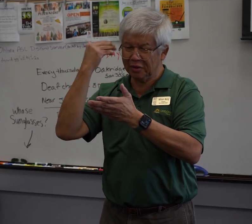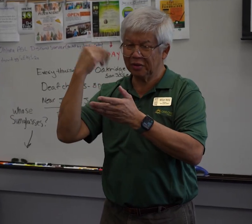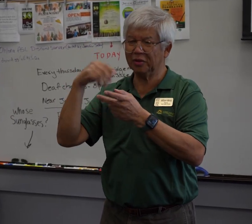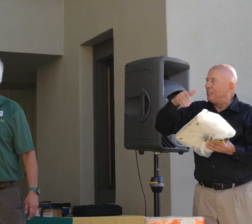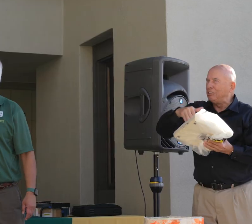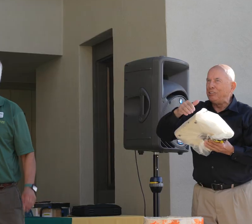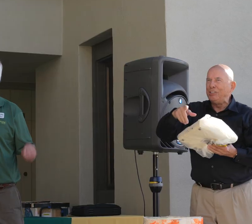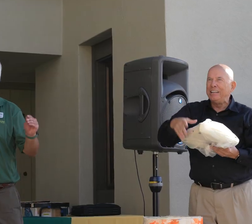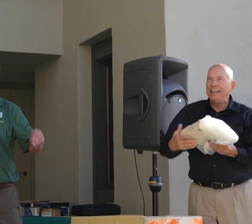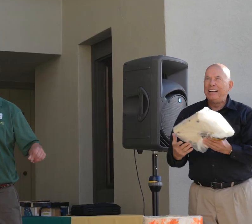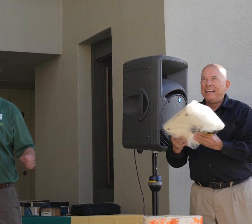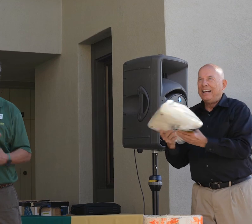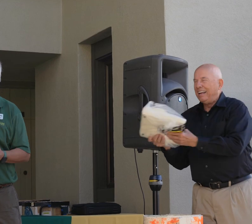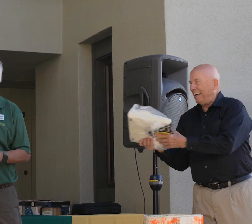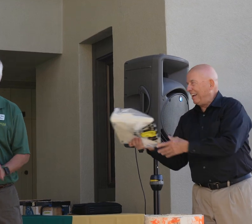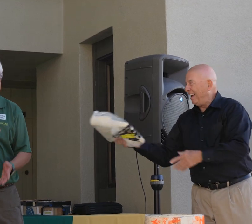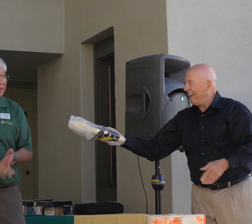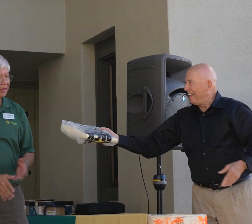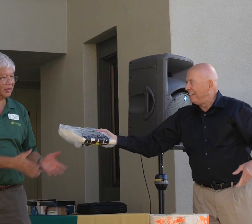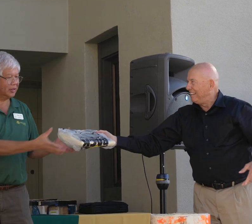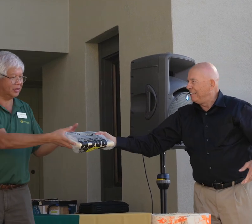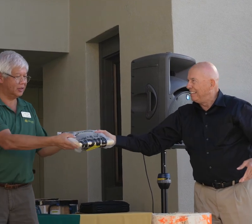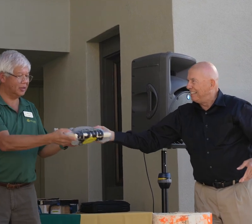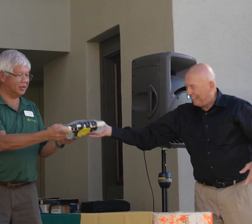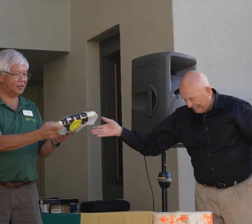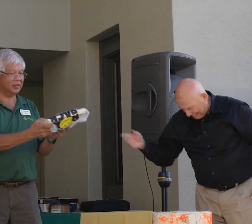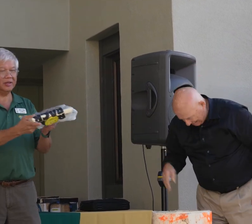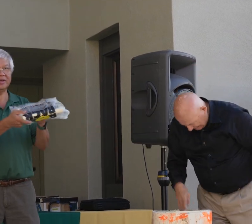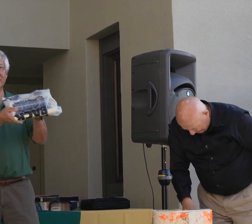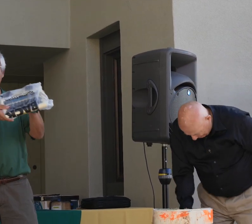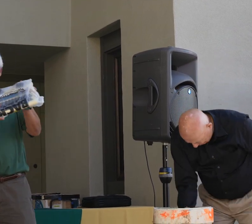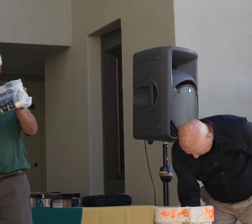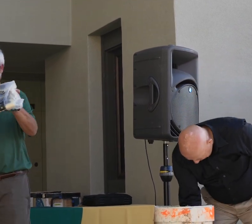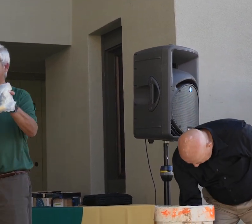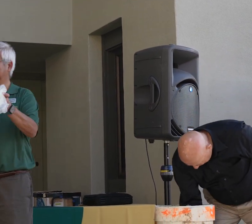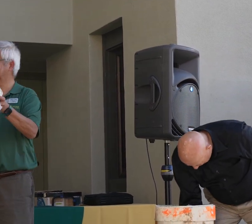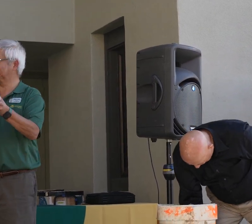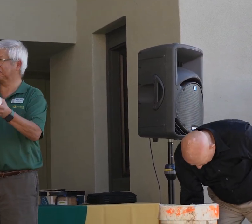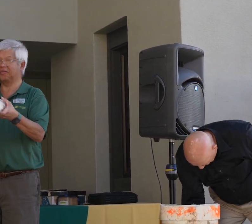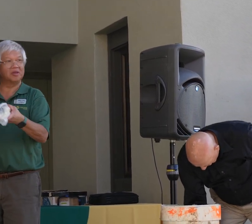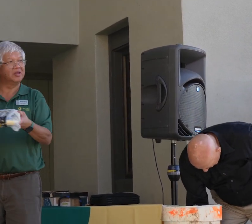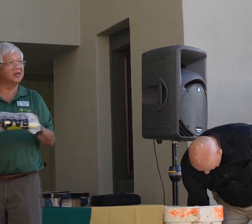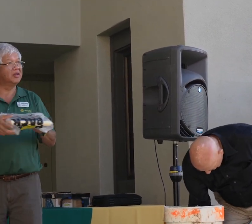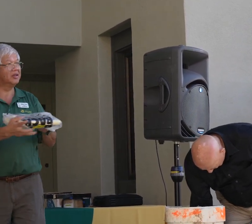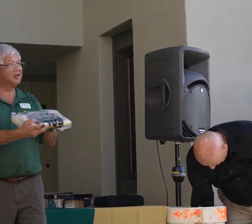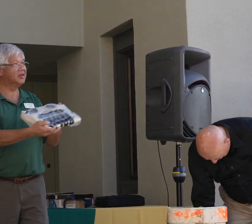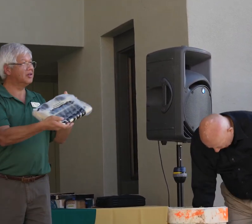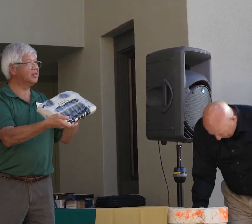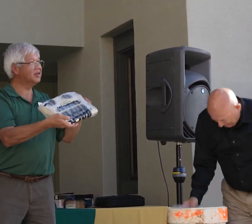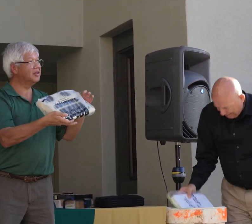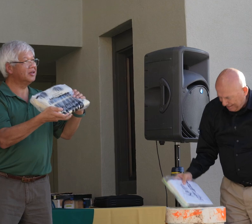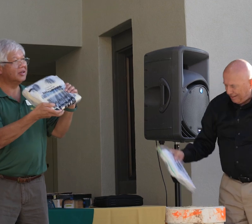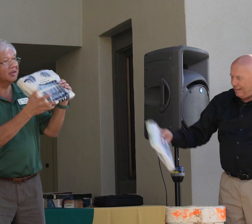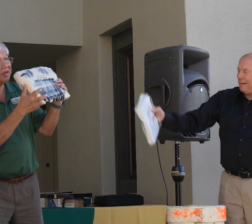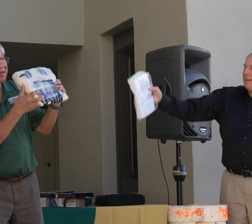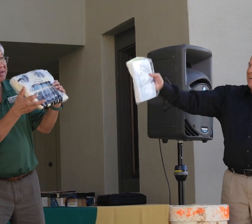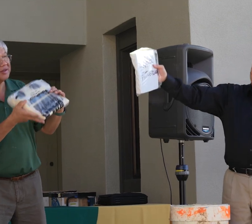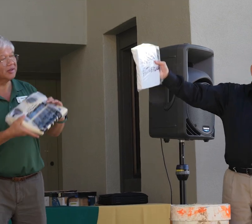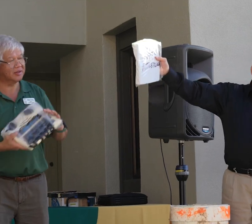from students then, from George Adeltweed's wife, because George